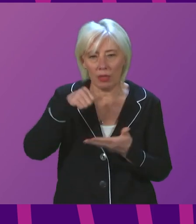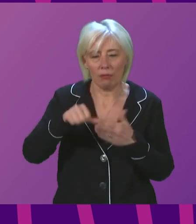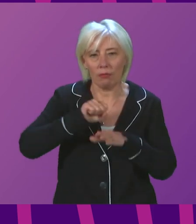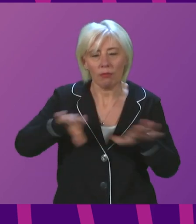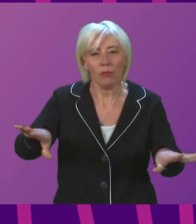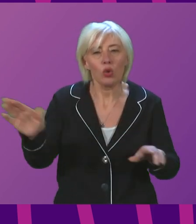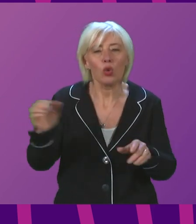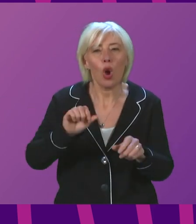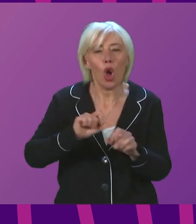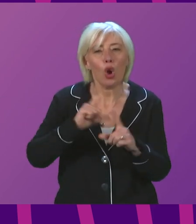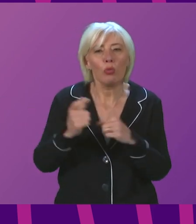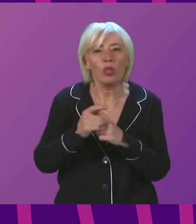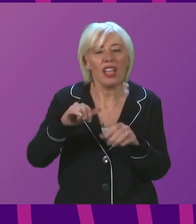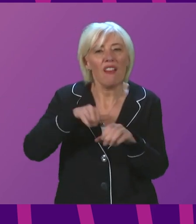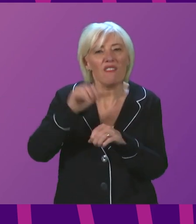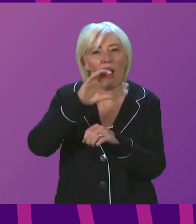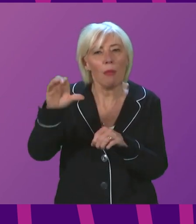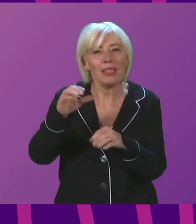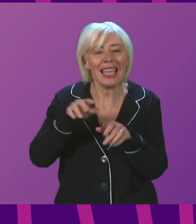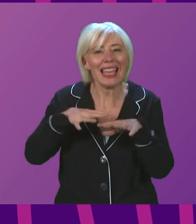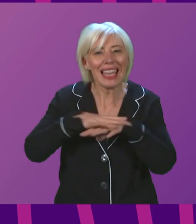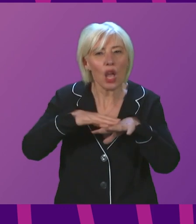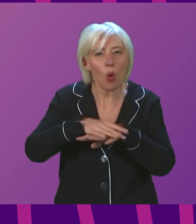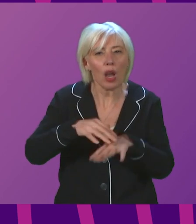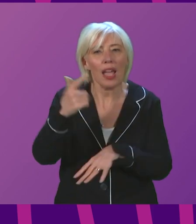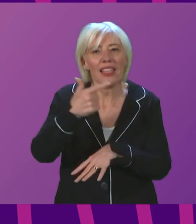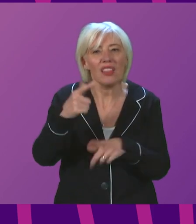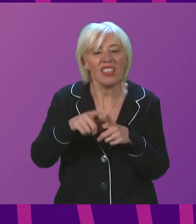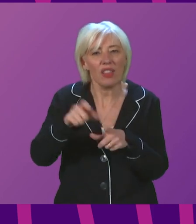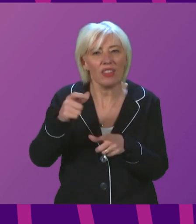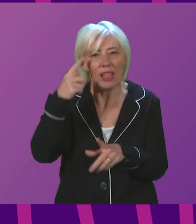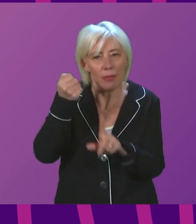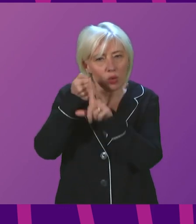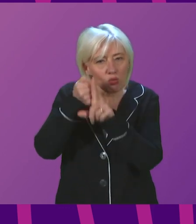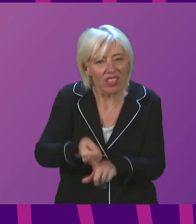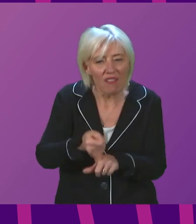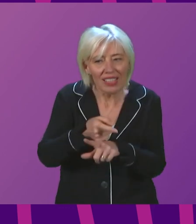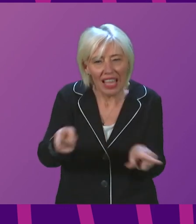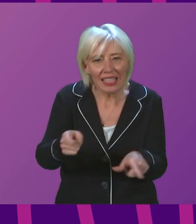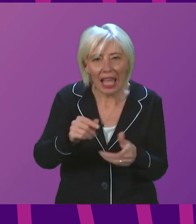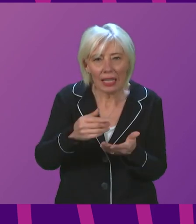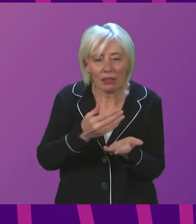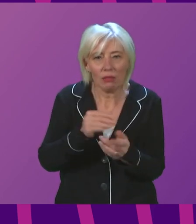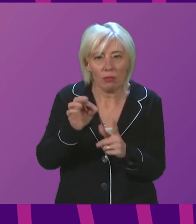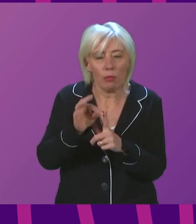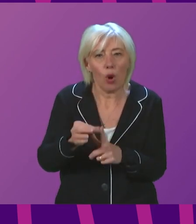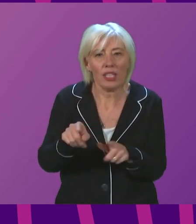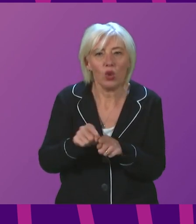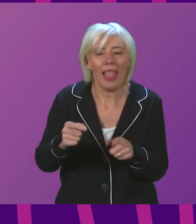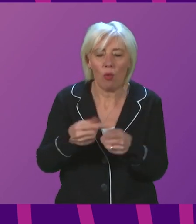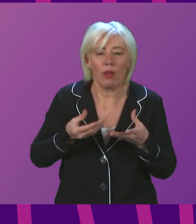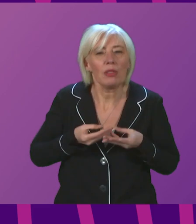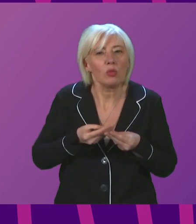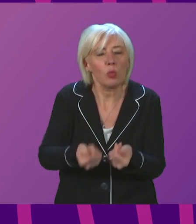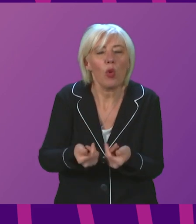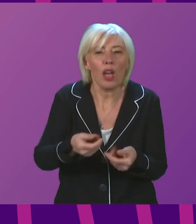Pharmacy Network on 17 December, re-emphasising that point and along with other advice for streamlining the process